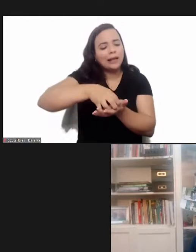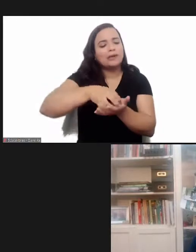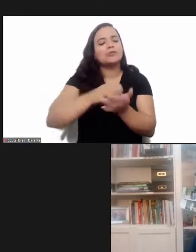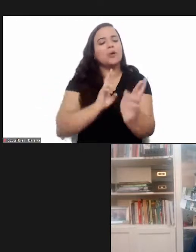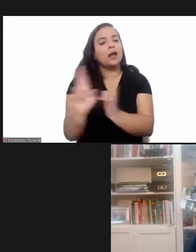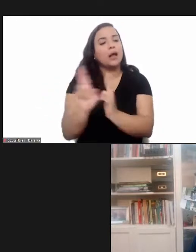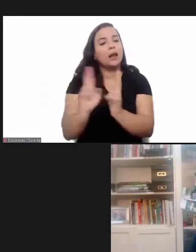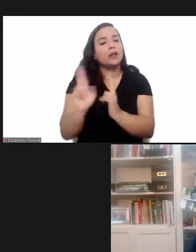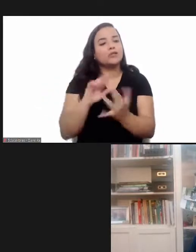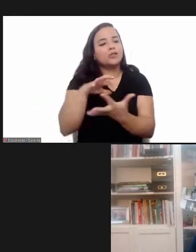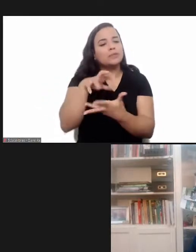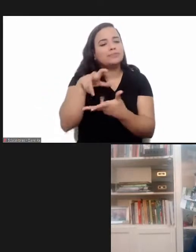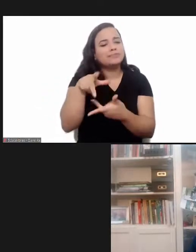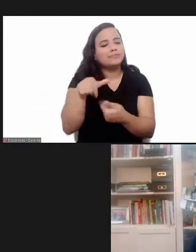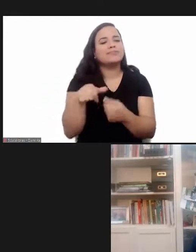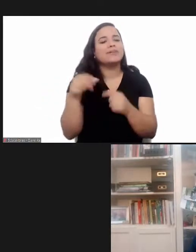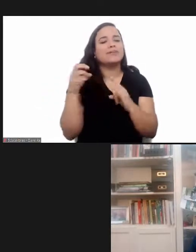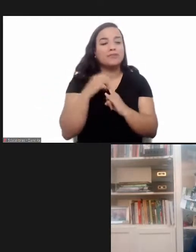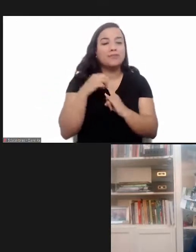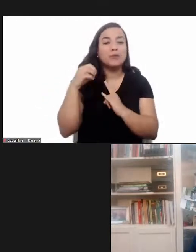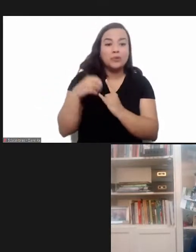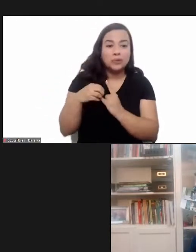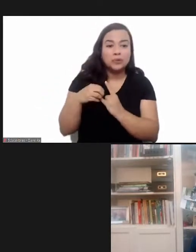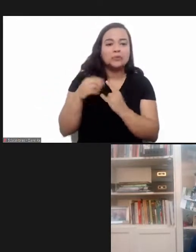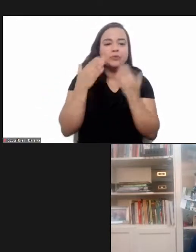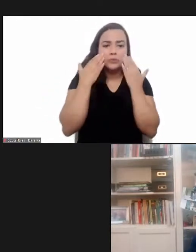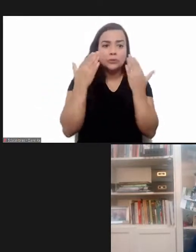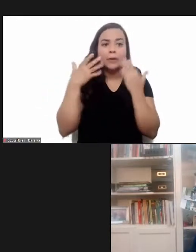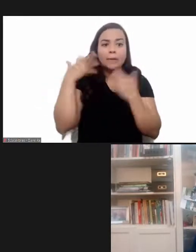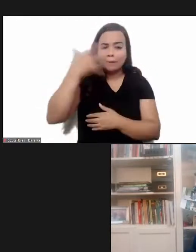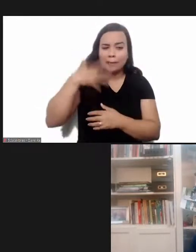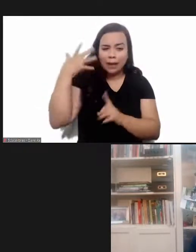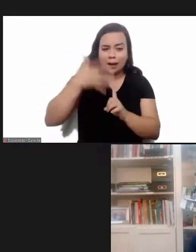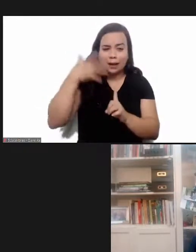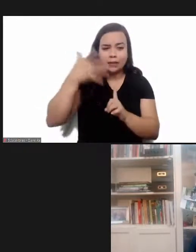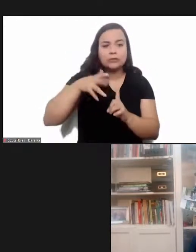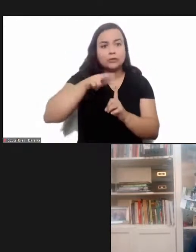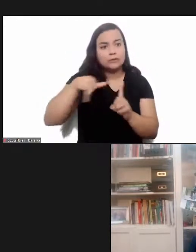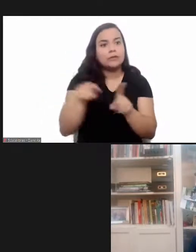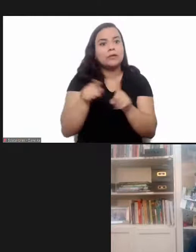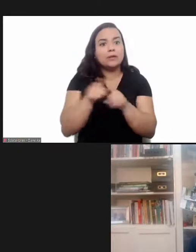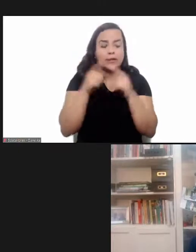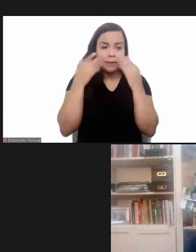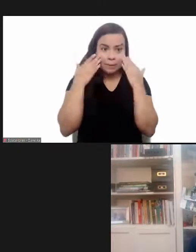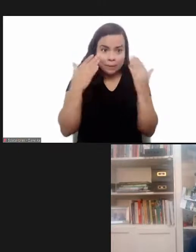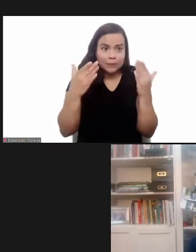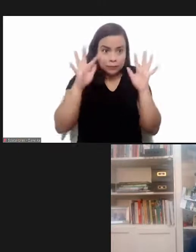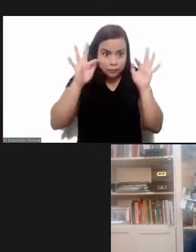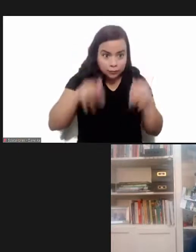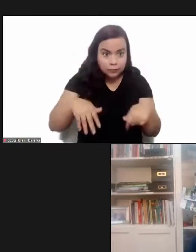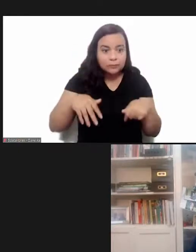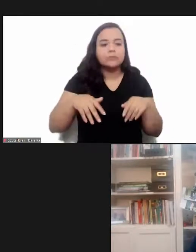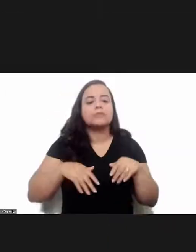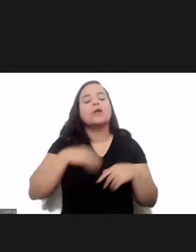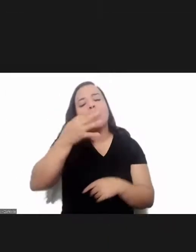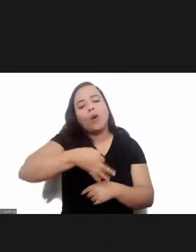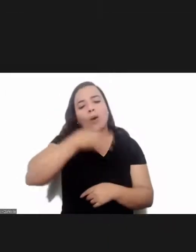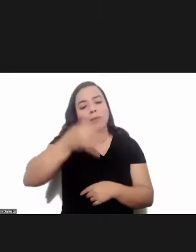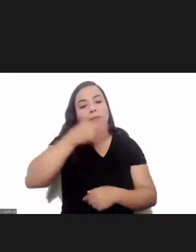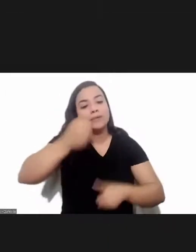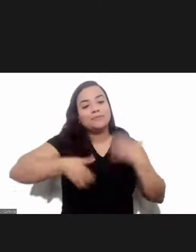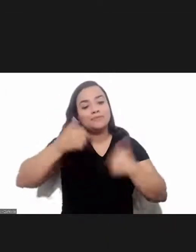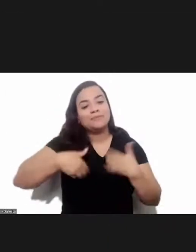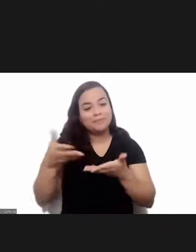who will present the following lectures after which the presentations for